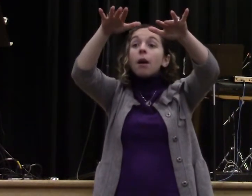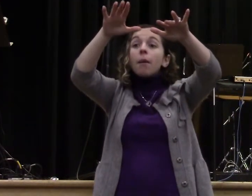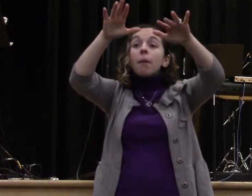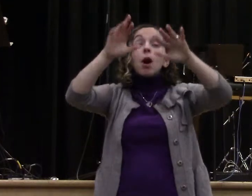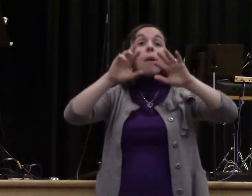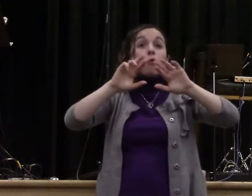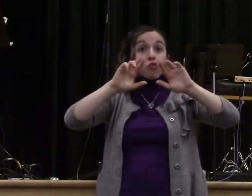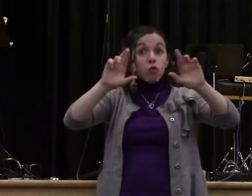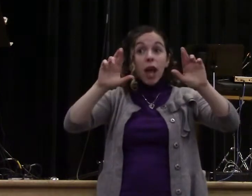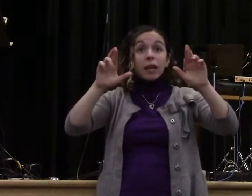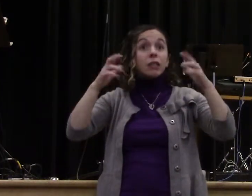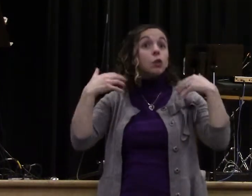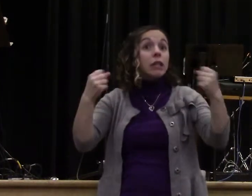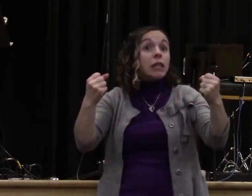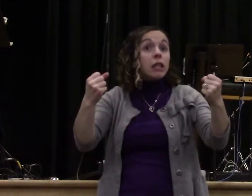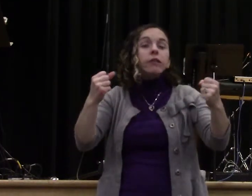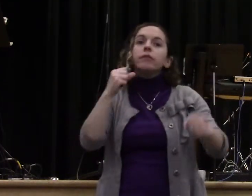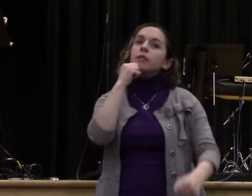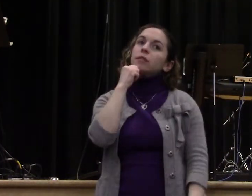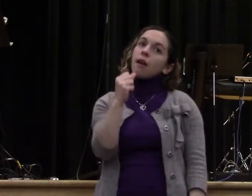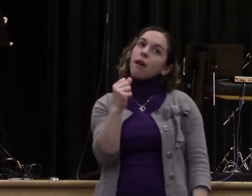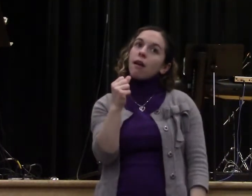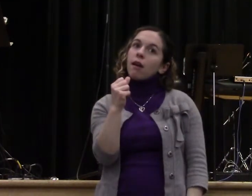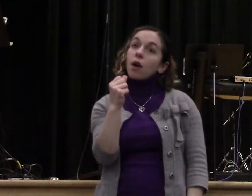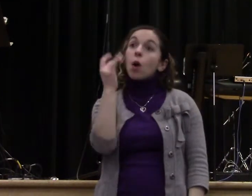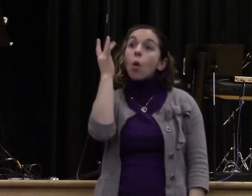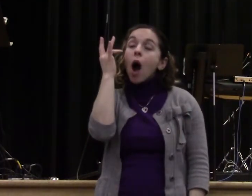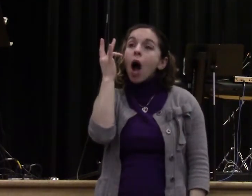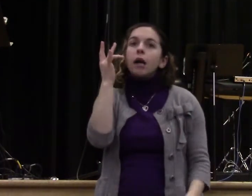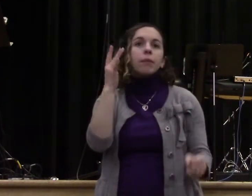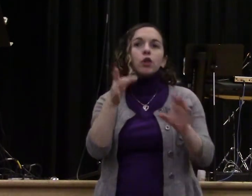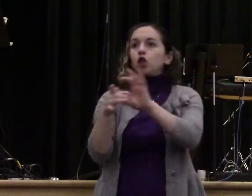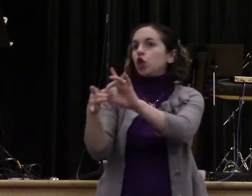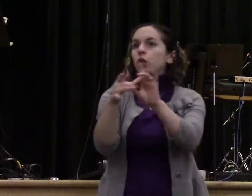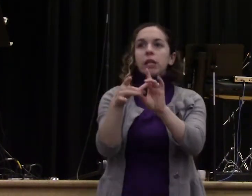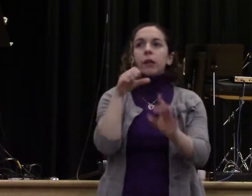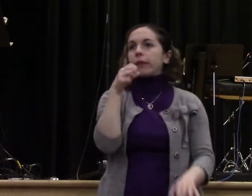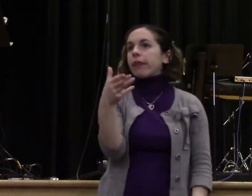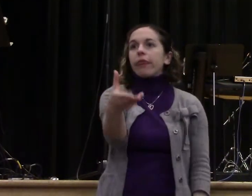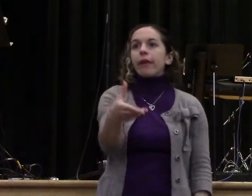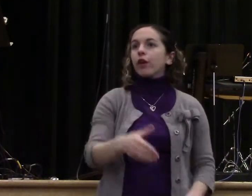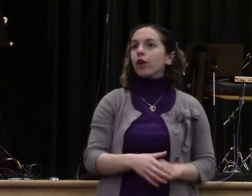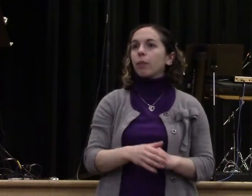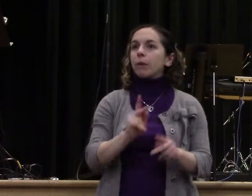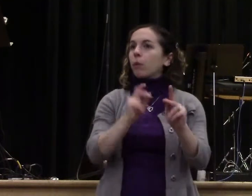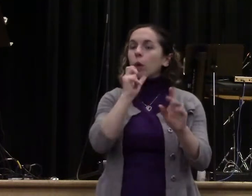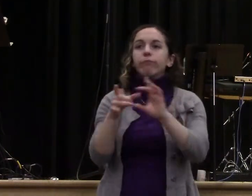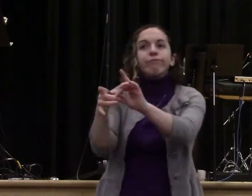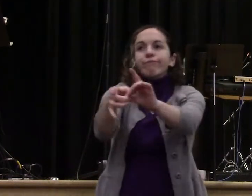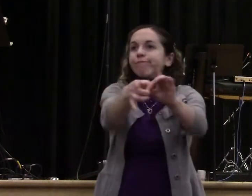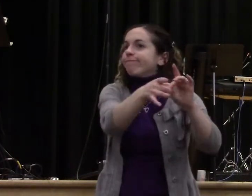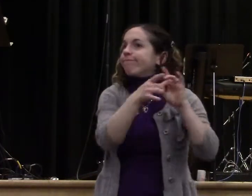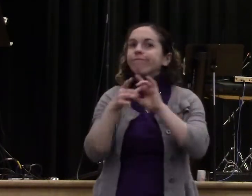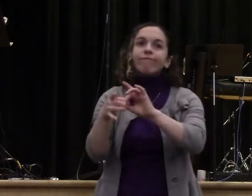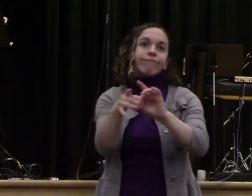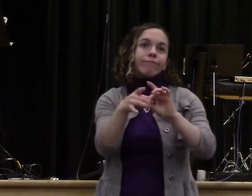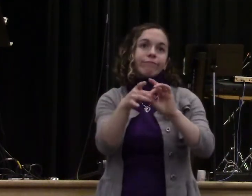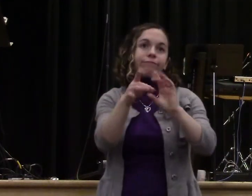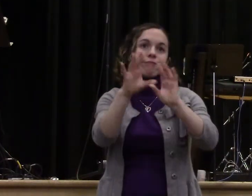Matthew 18 and Psalm 130 that would release the anointing, bring the blessing, bring prayers answered. Bring Jesus to